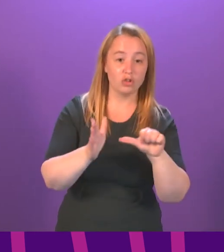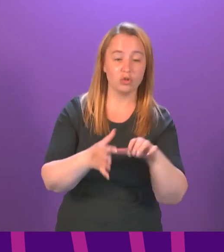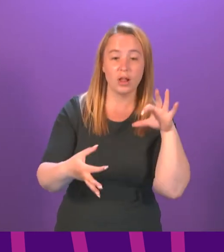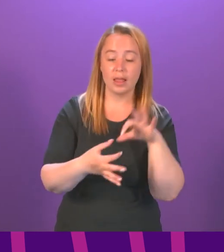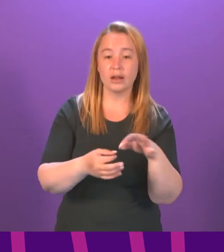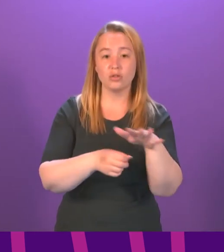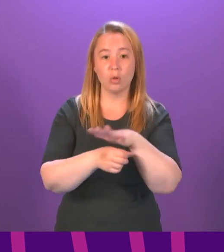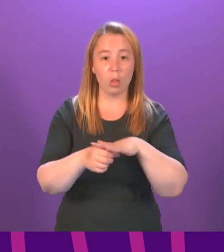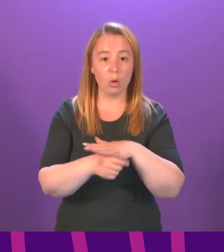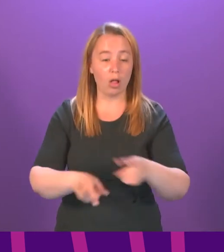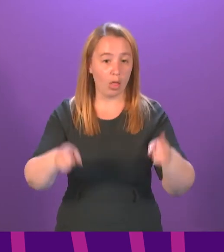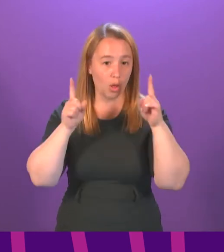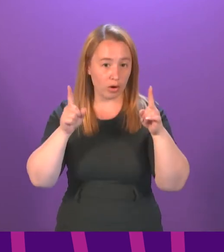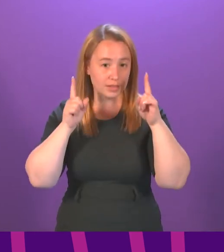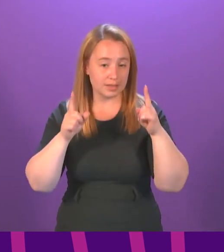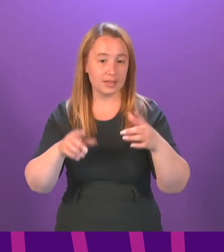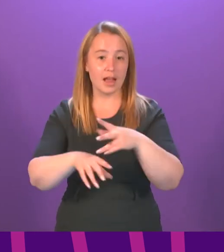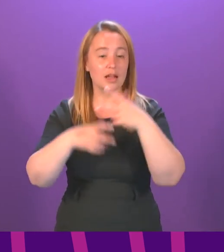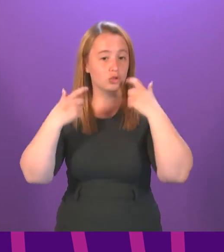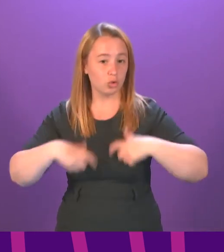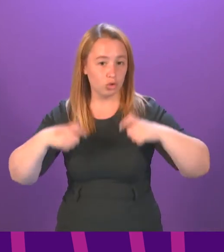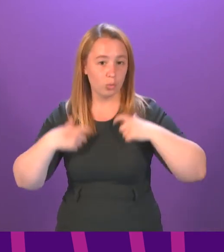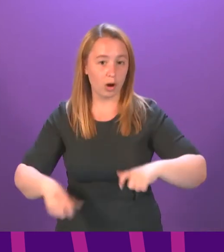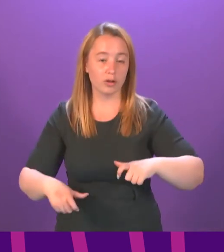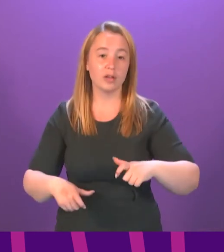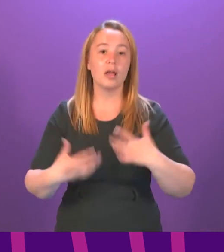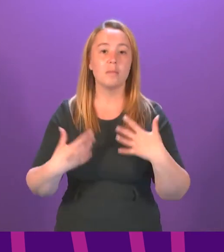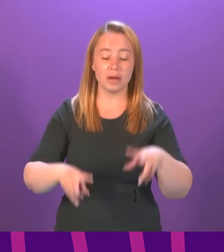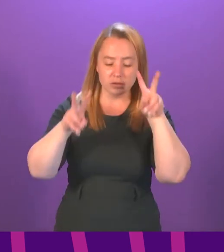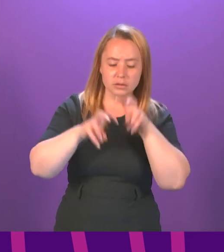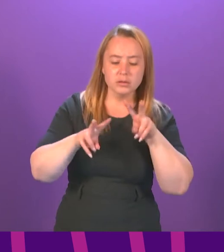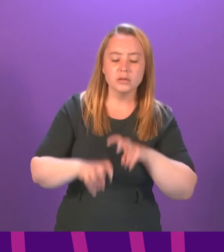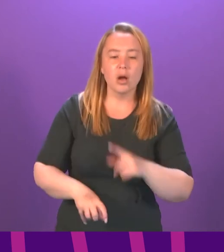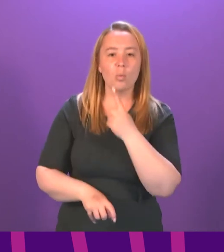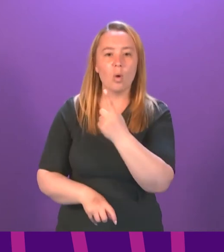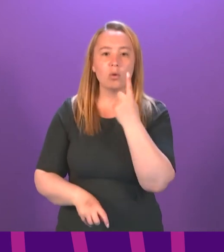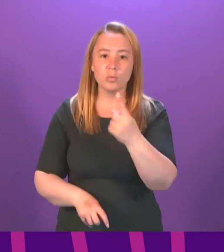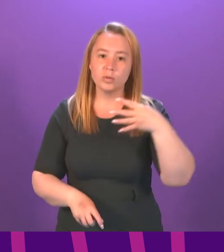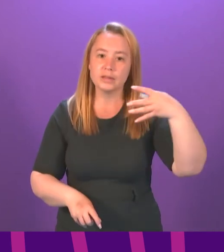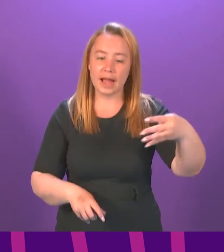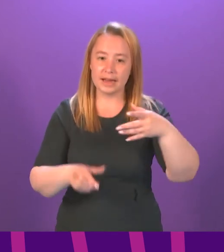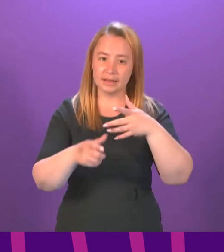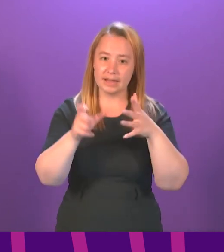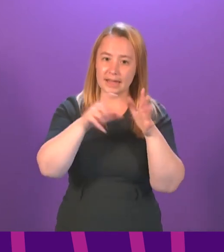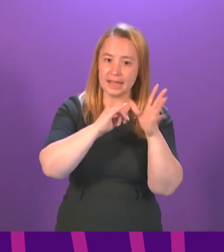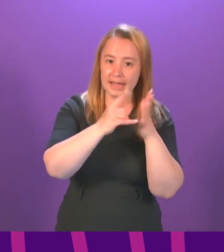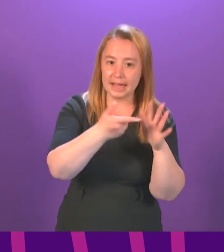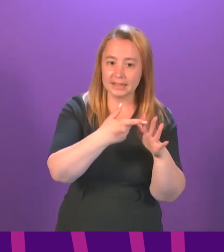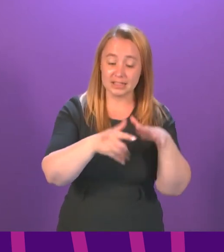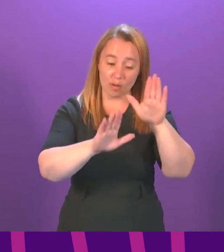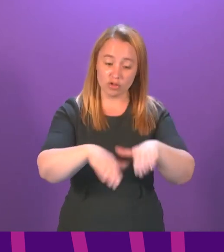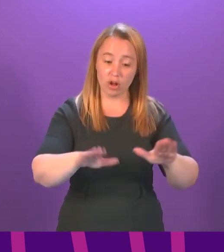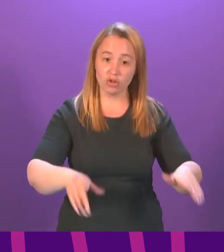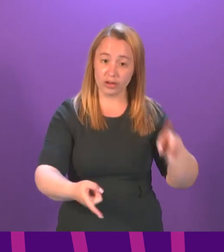authorities and chief social work officers following the examination of 119 cases of children placed in secure